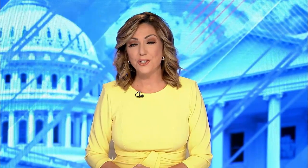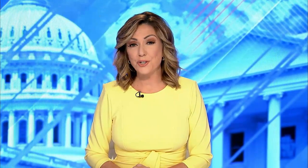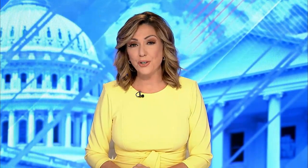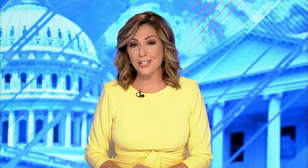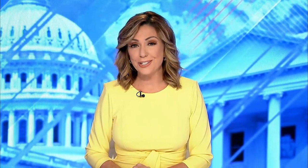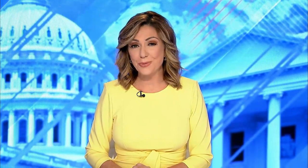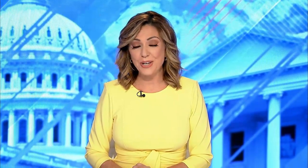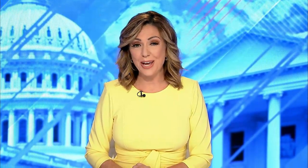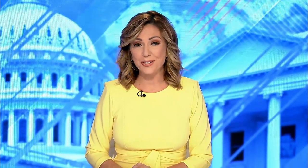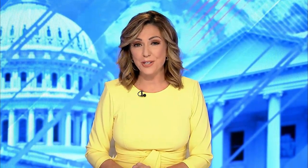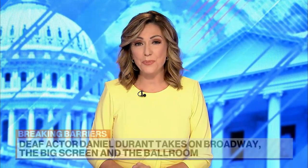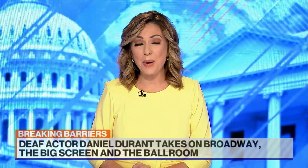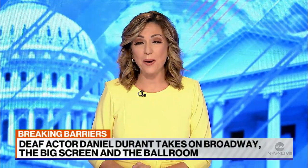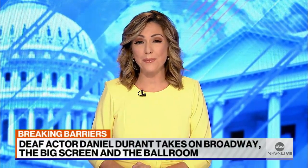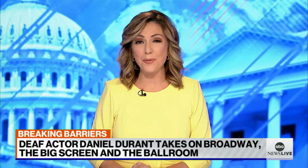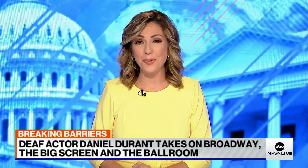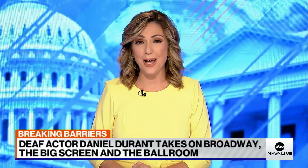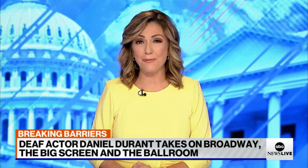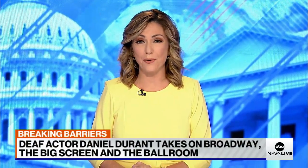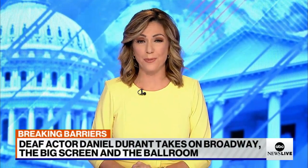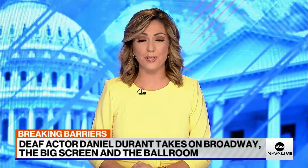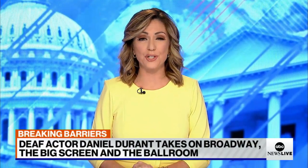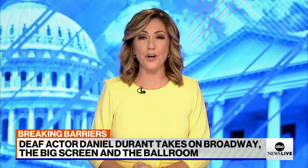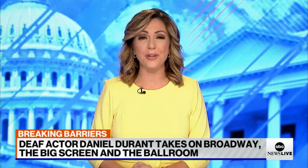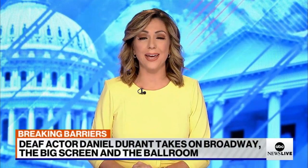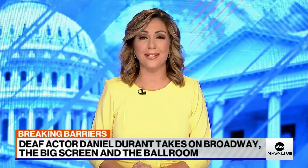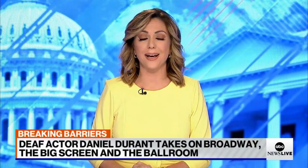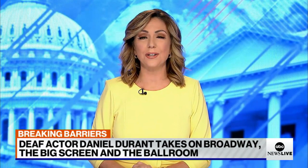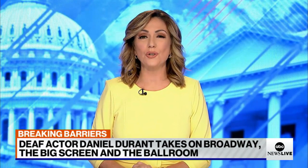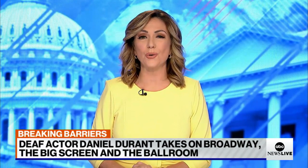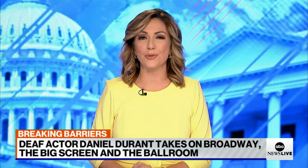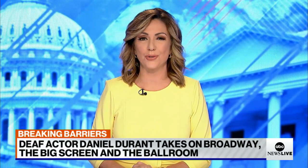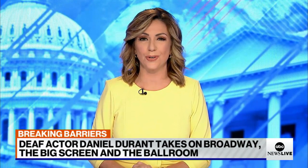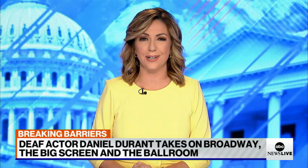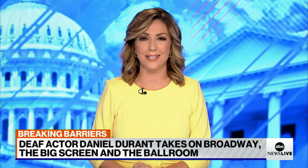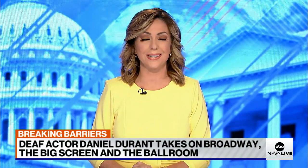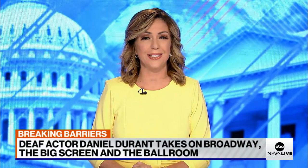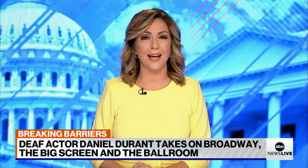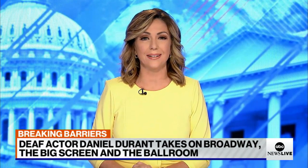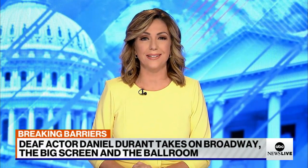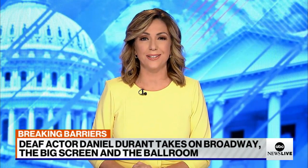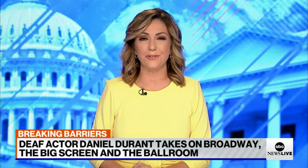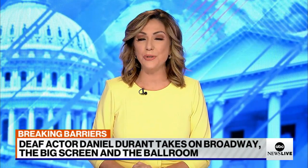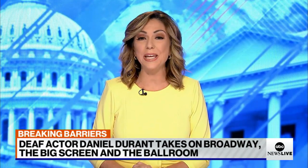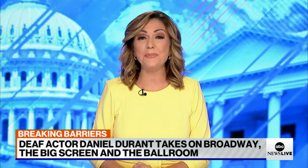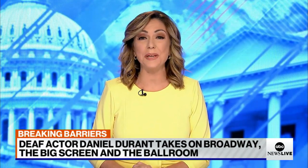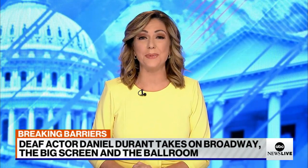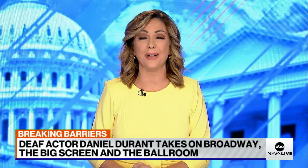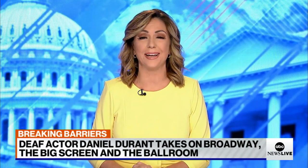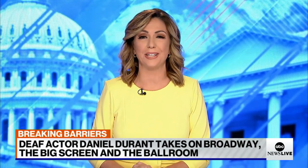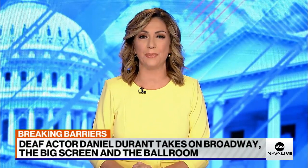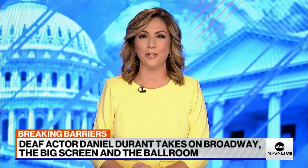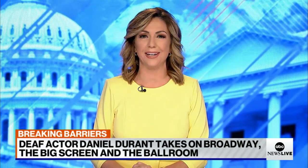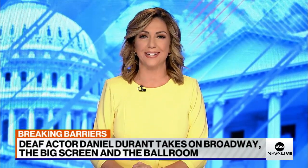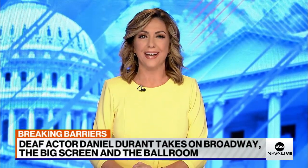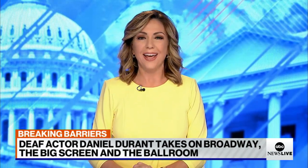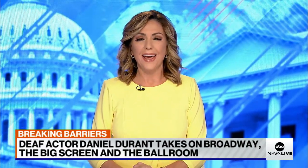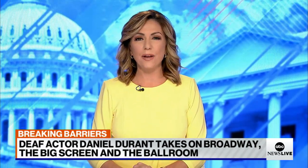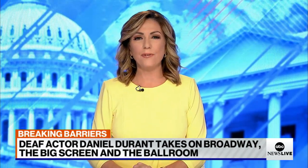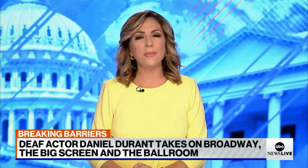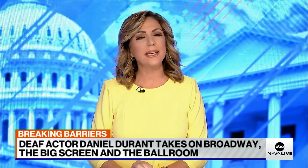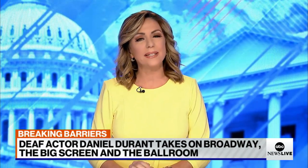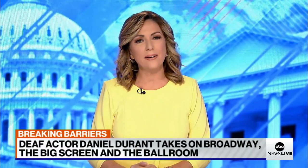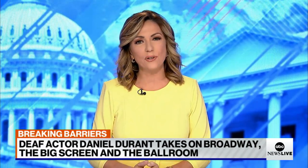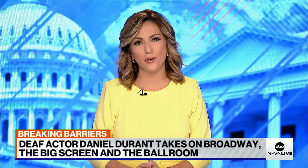As journalists, we have such a powerful platform to showcase untold stories and talents of unique people and communities.